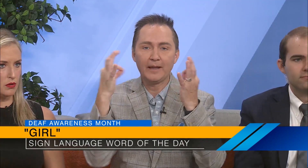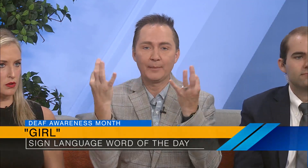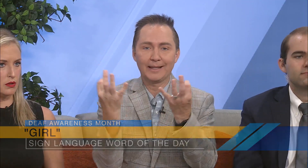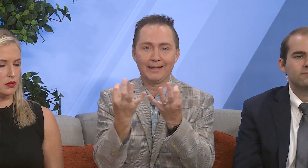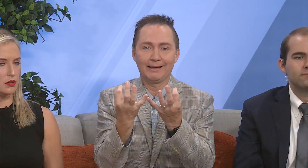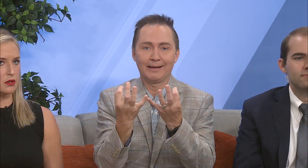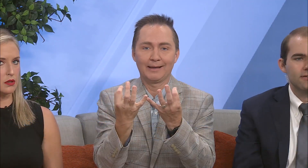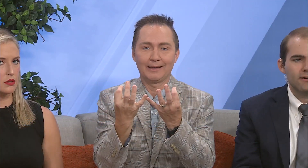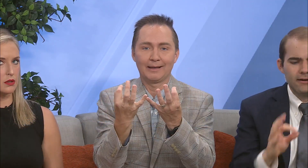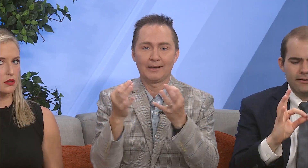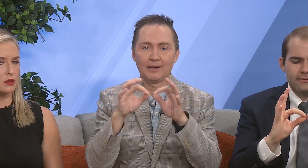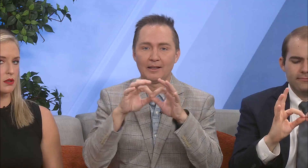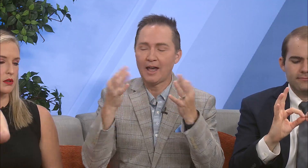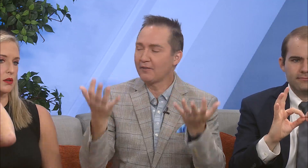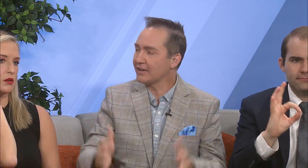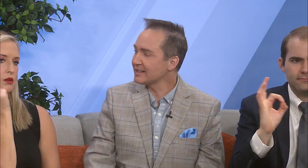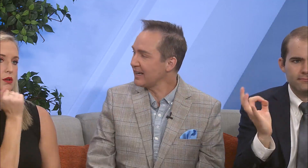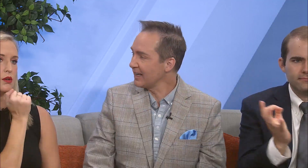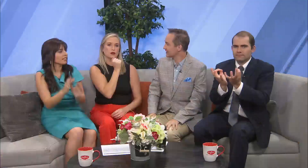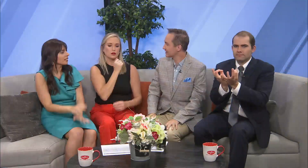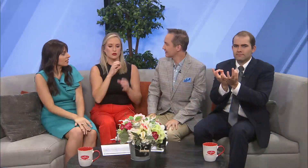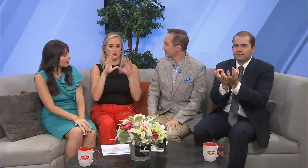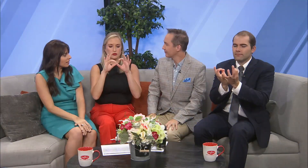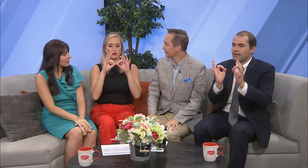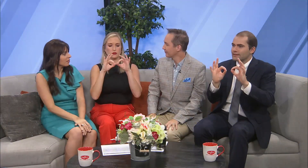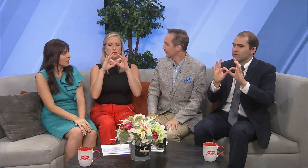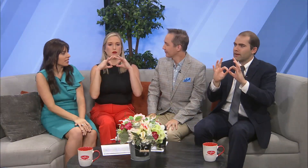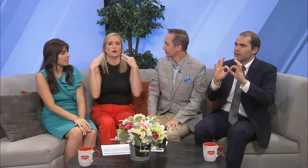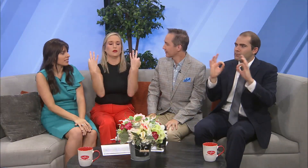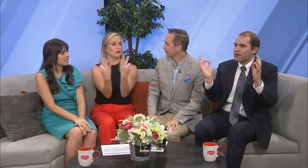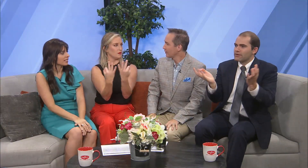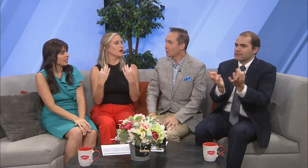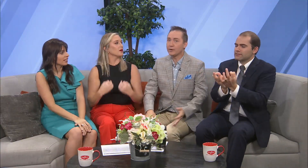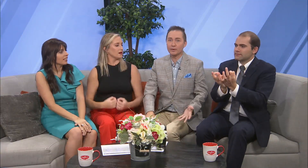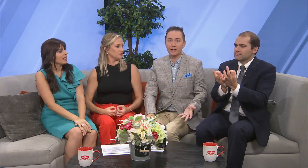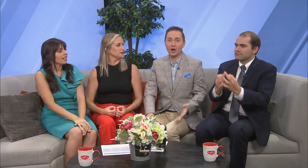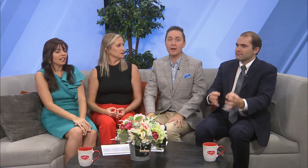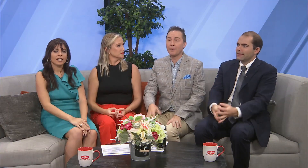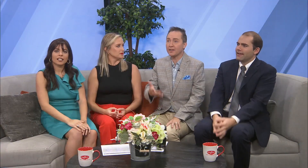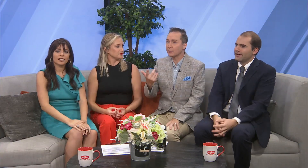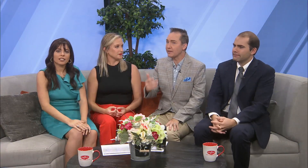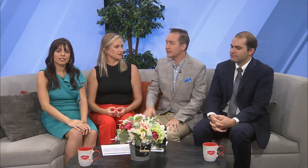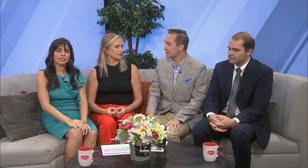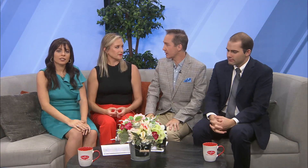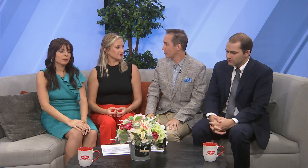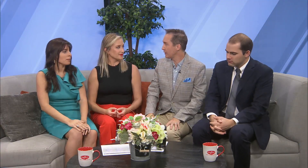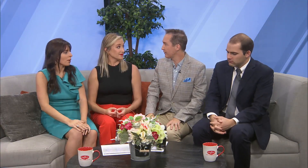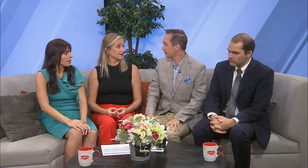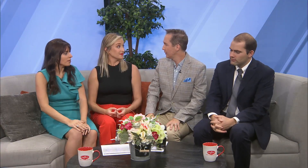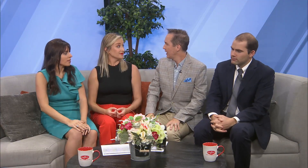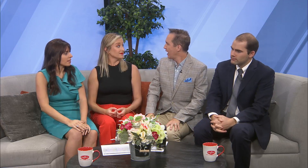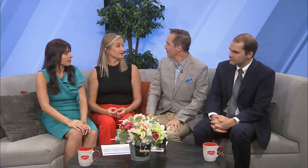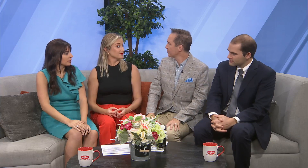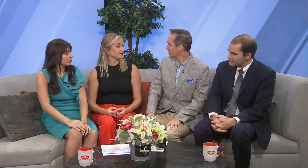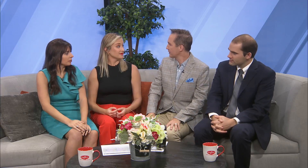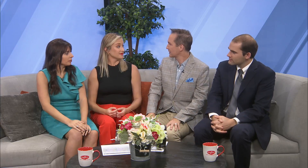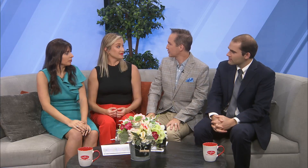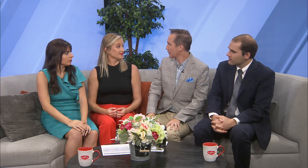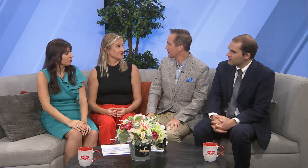Family. Family. How fun is that? I love think we're making good progress. We really are. And by the way, this is... We're going to be pros. How many words have you, like 22